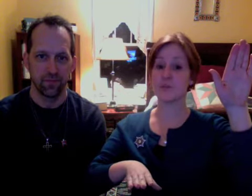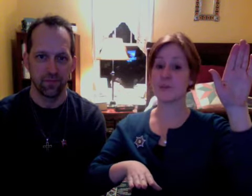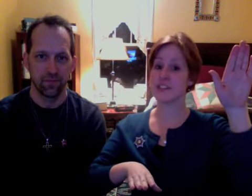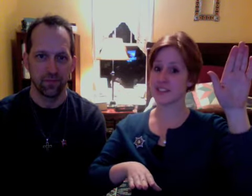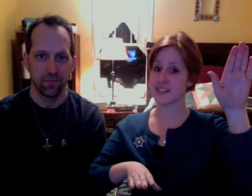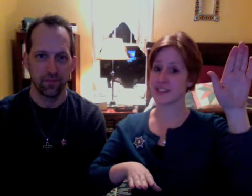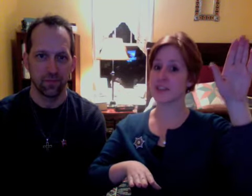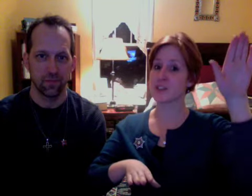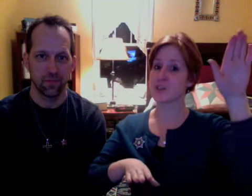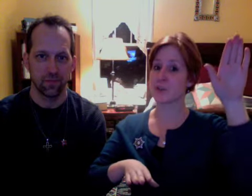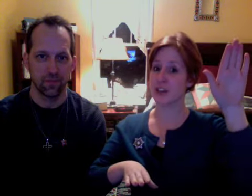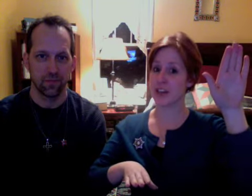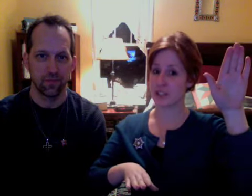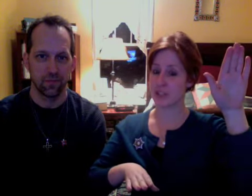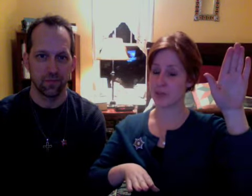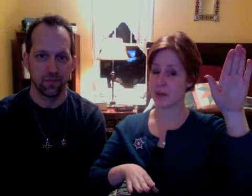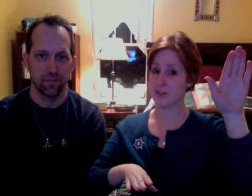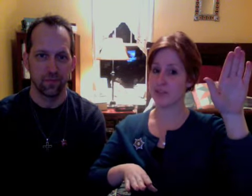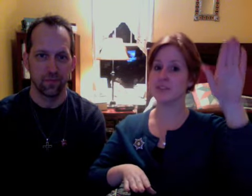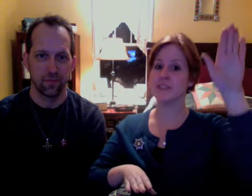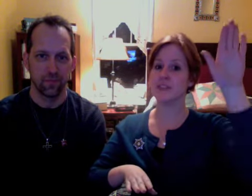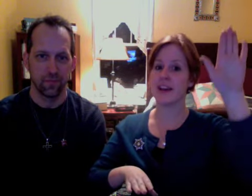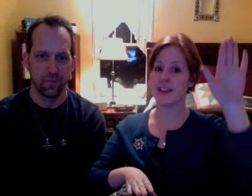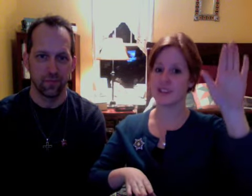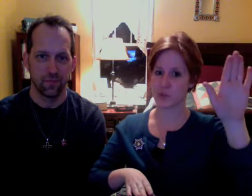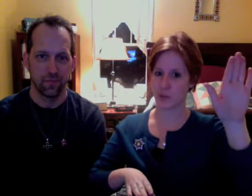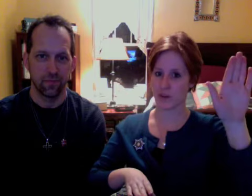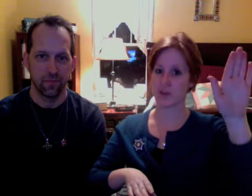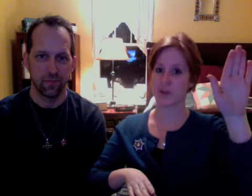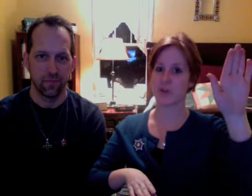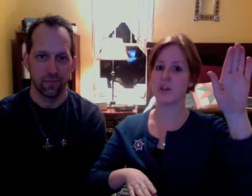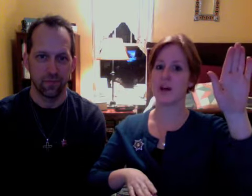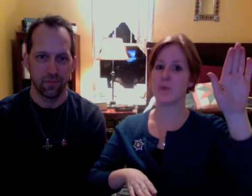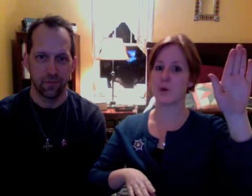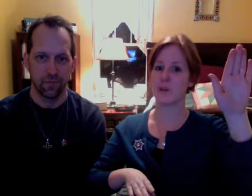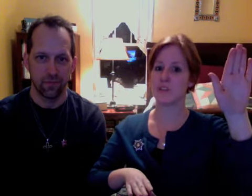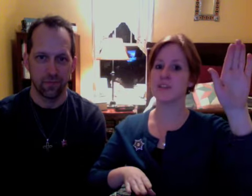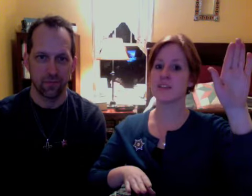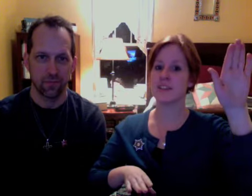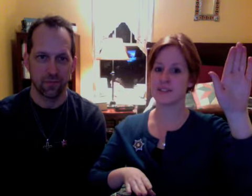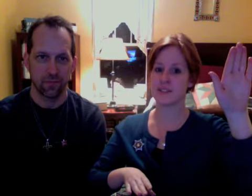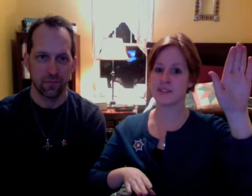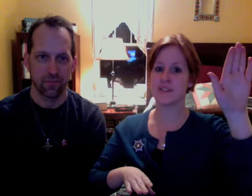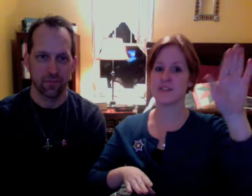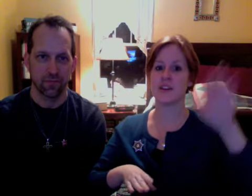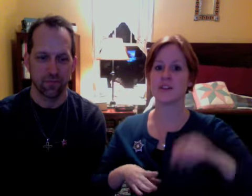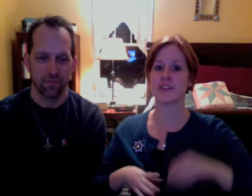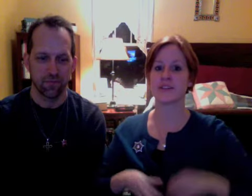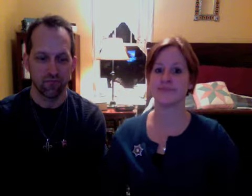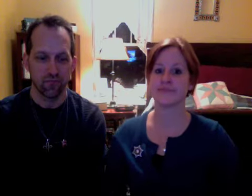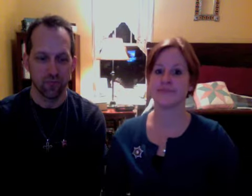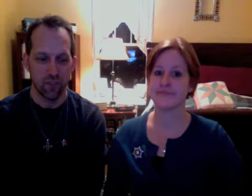makes sense because you put your hand on your Bible and swear that you're going to uphold the ideals of this country. True.